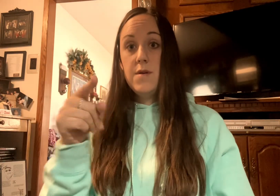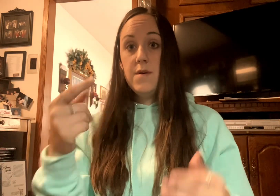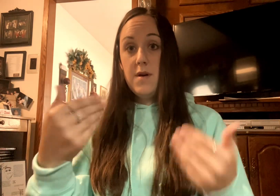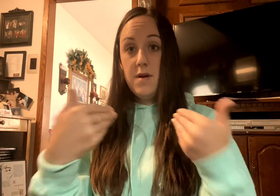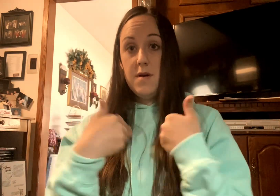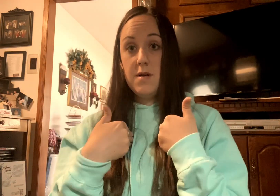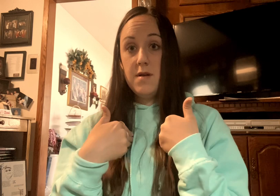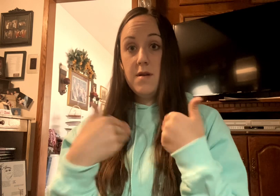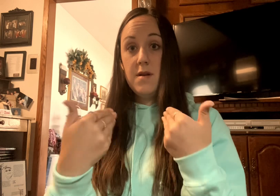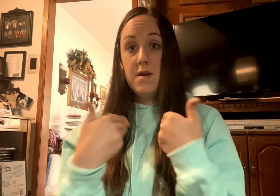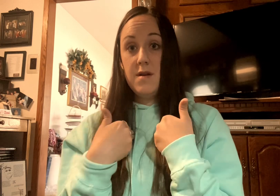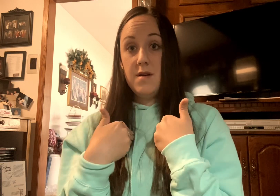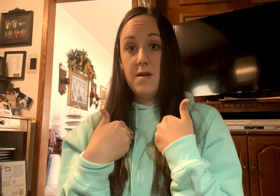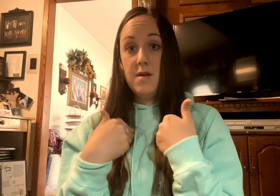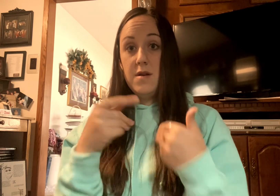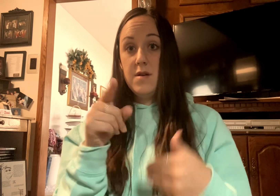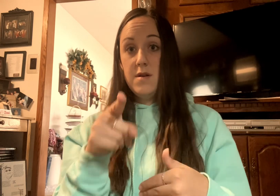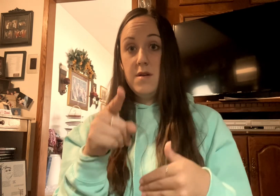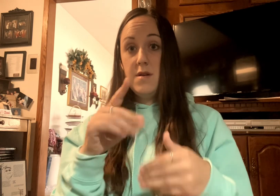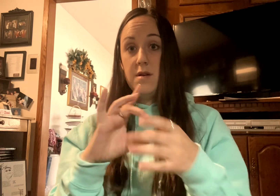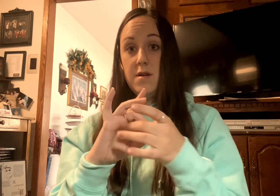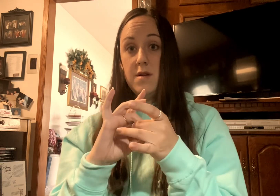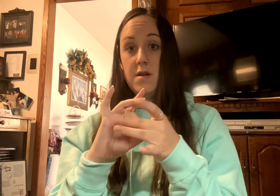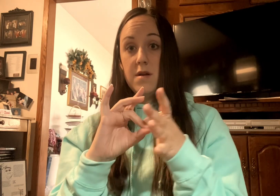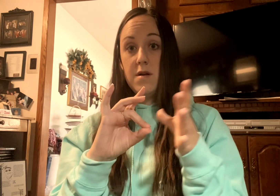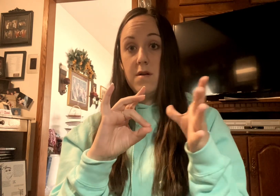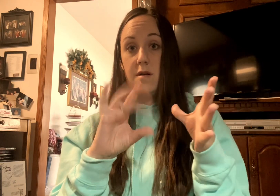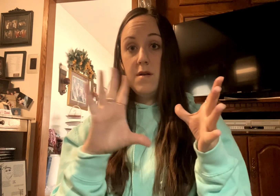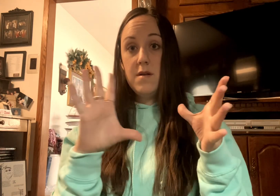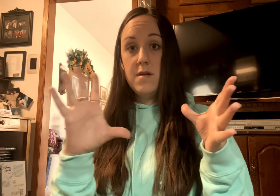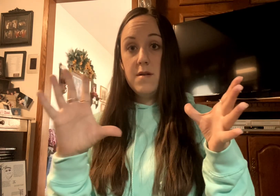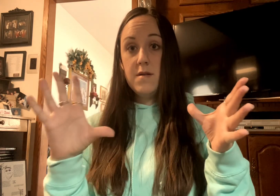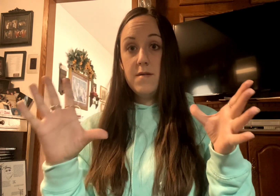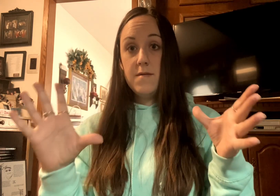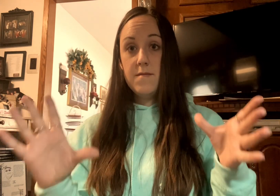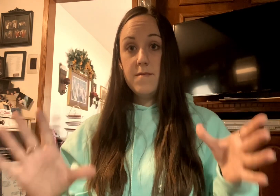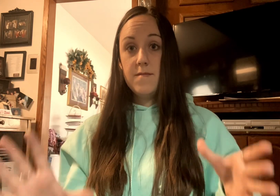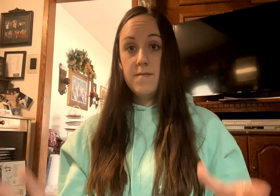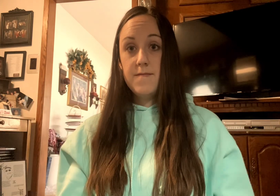had it, but you let it go You